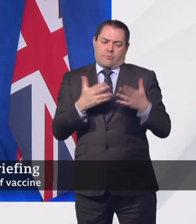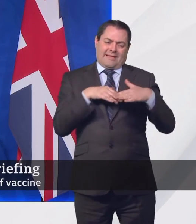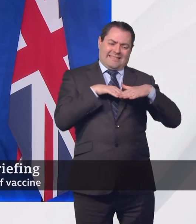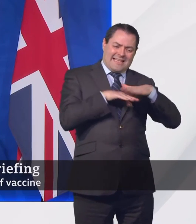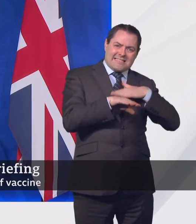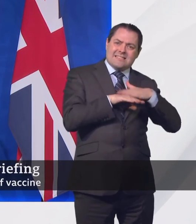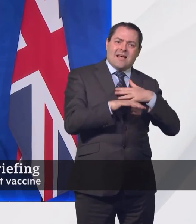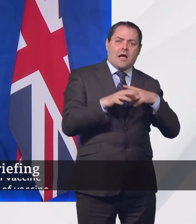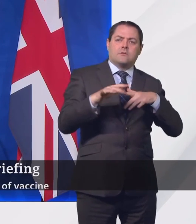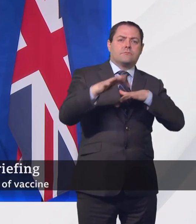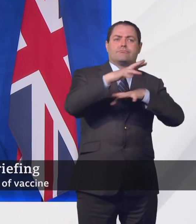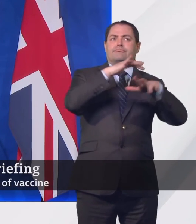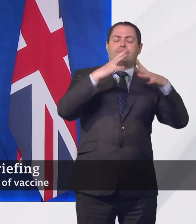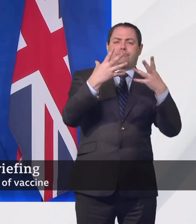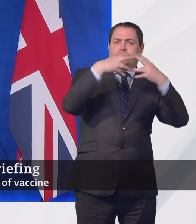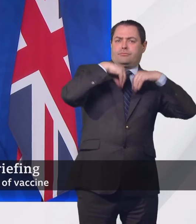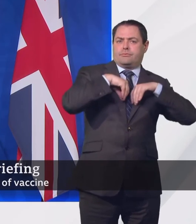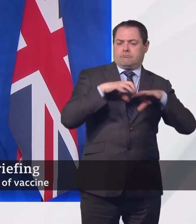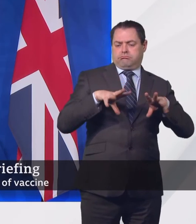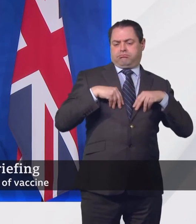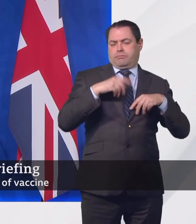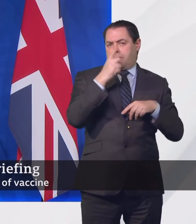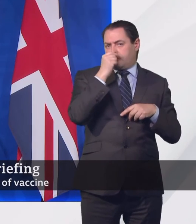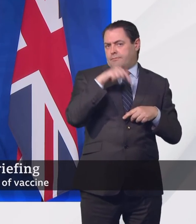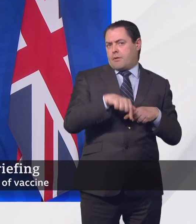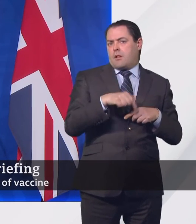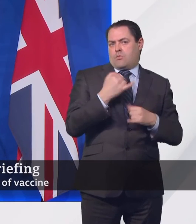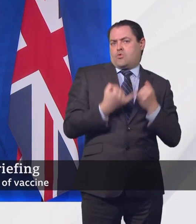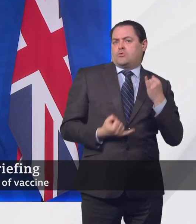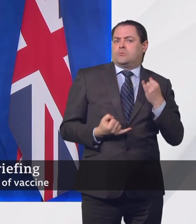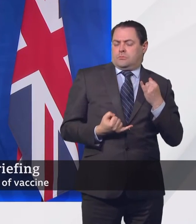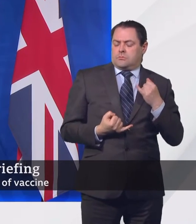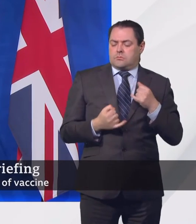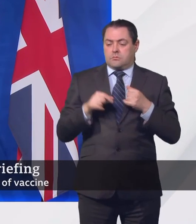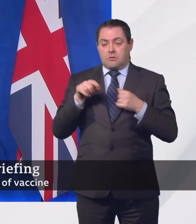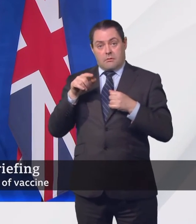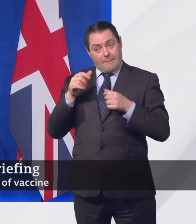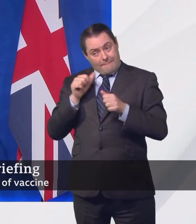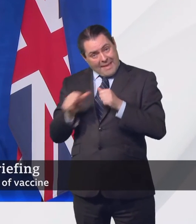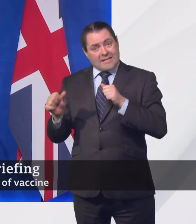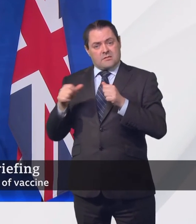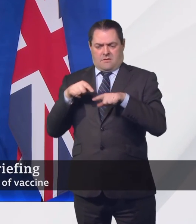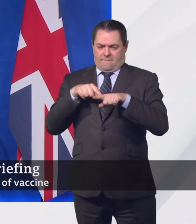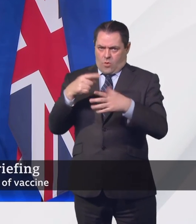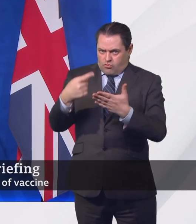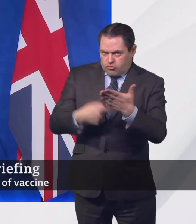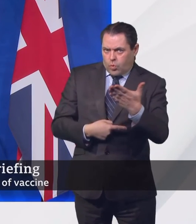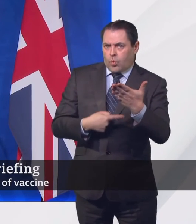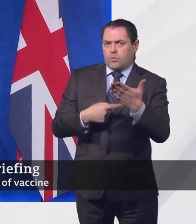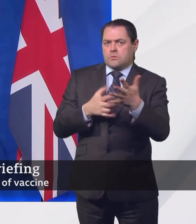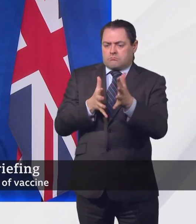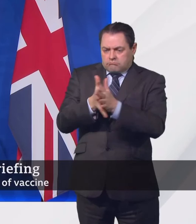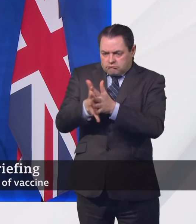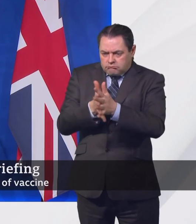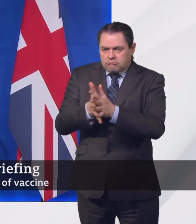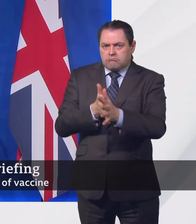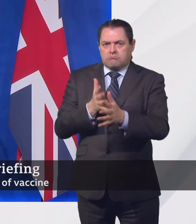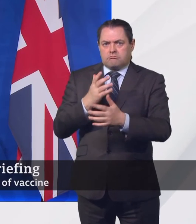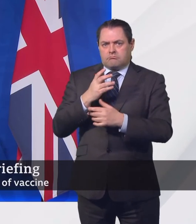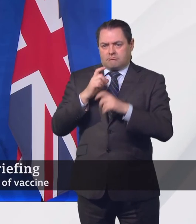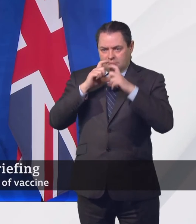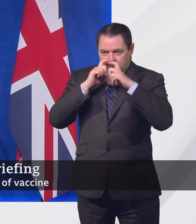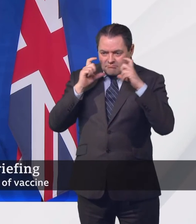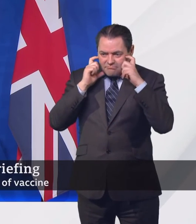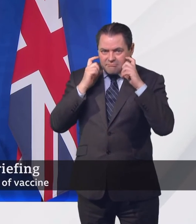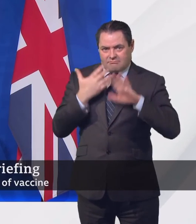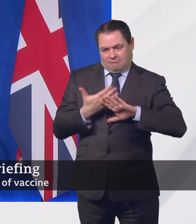continue on our cautious but irreversible roadmap to freedom is to follow the rules and remember hands, face, space and